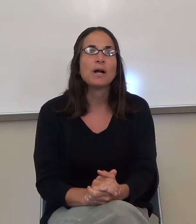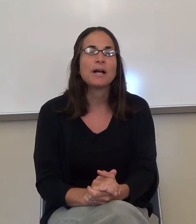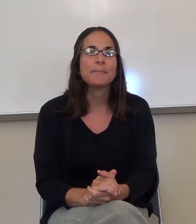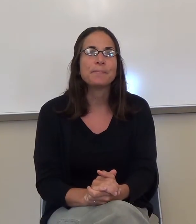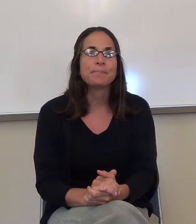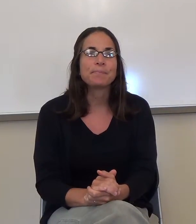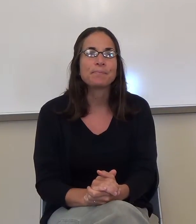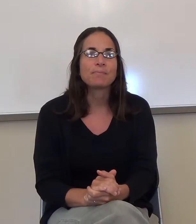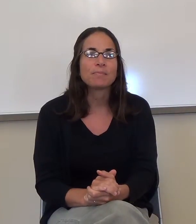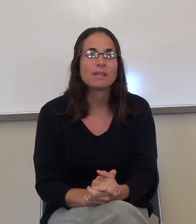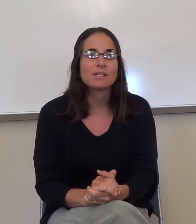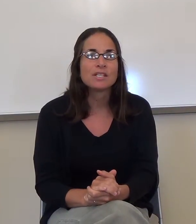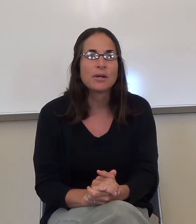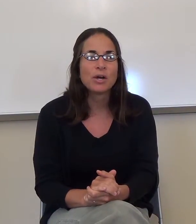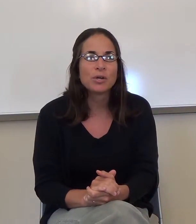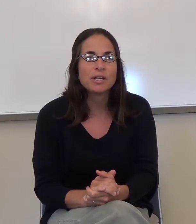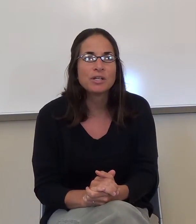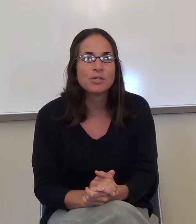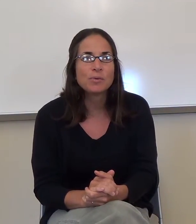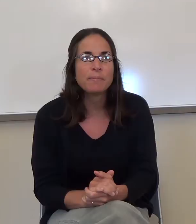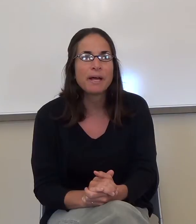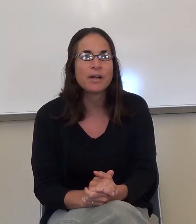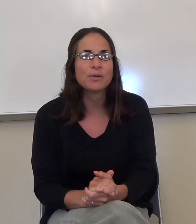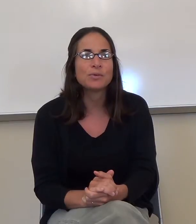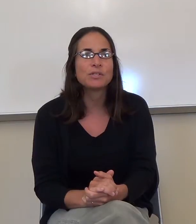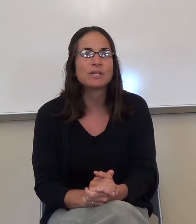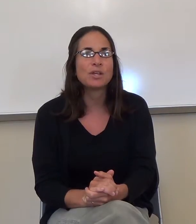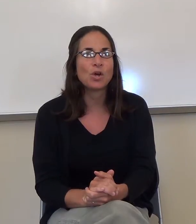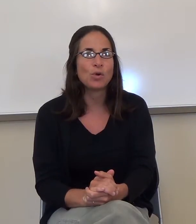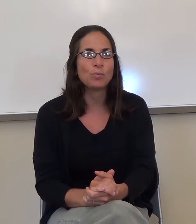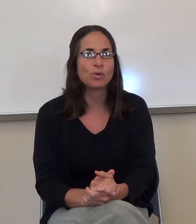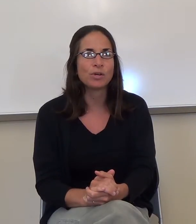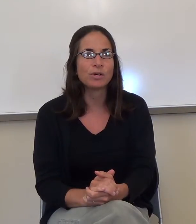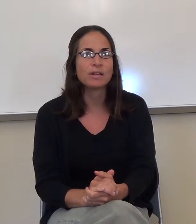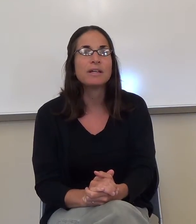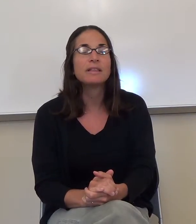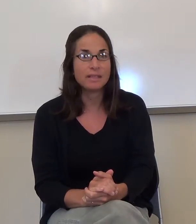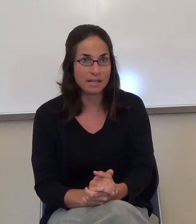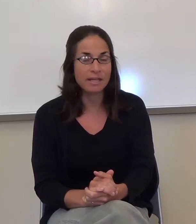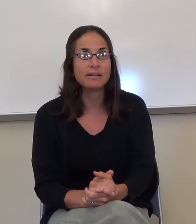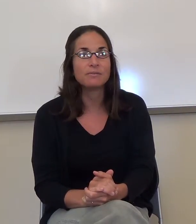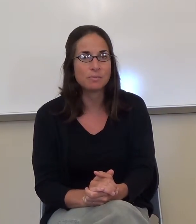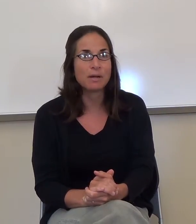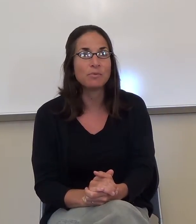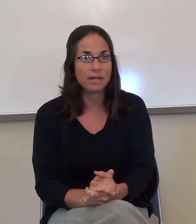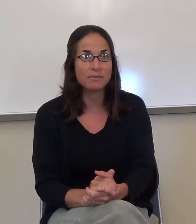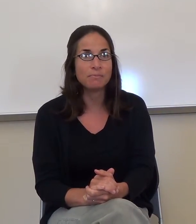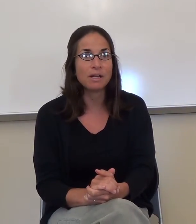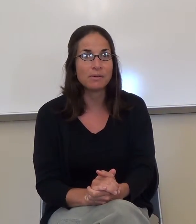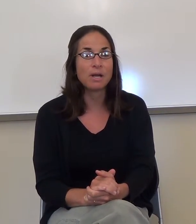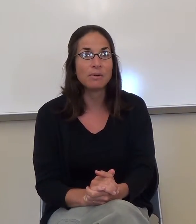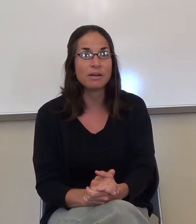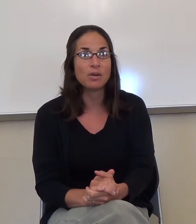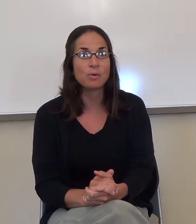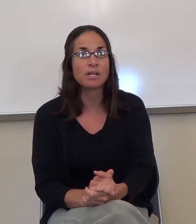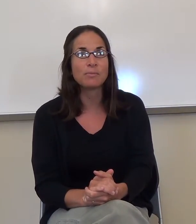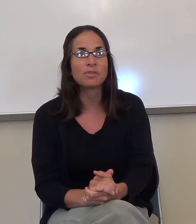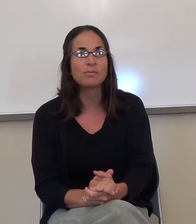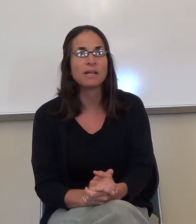So, I already knew about the homework, and I read homework number three.